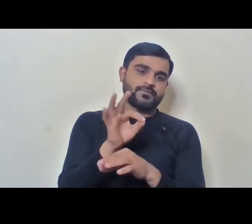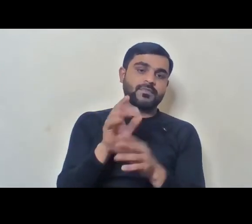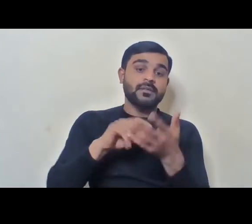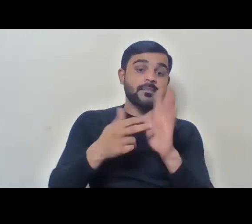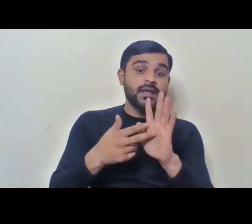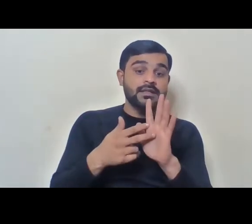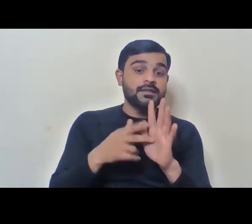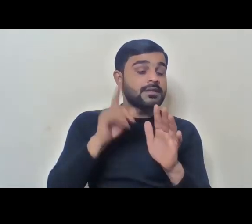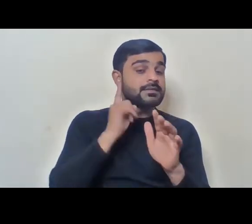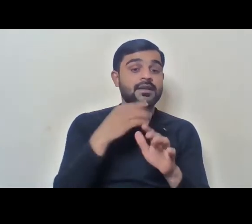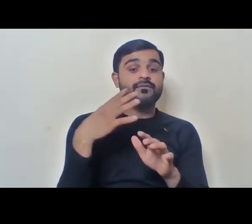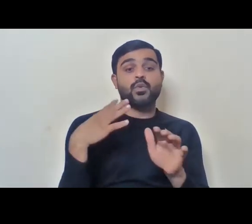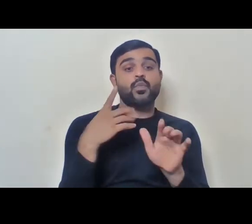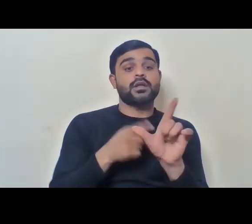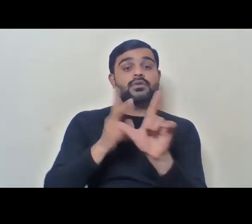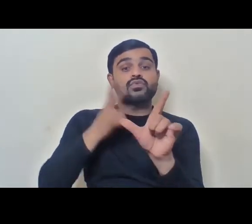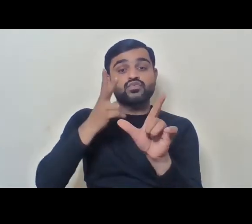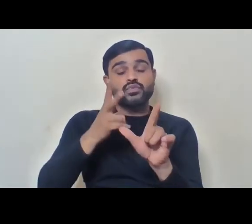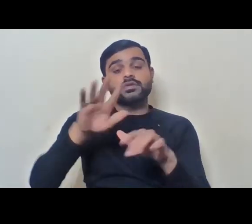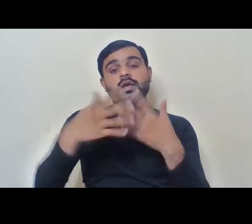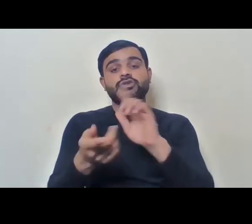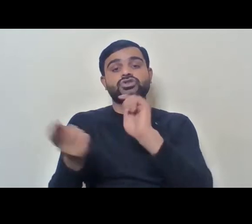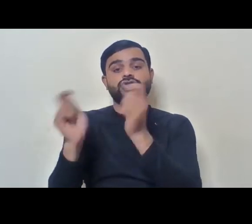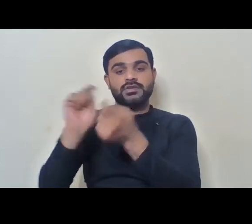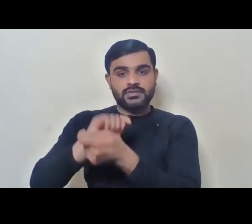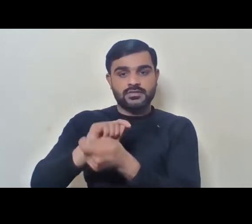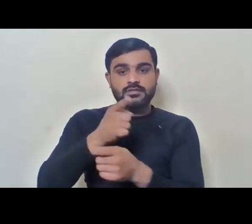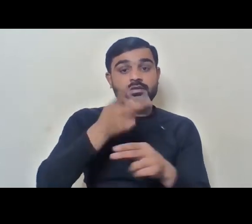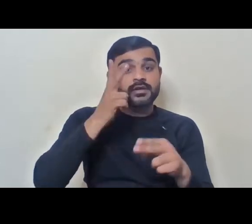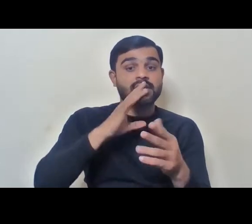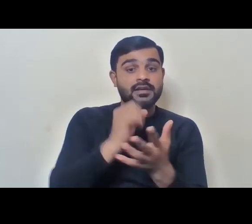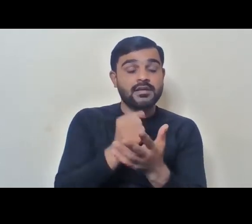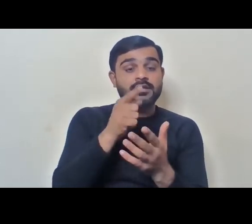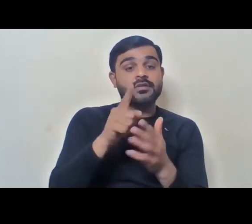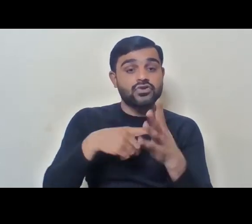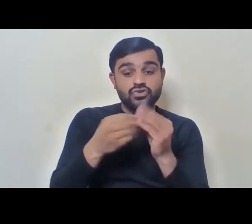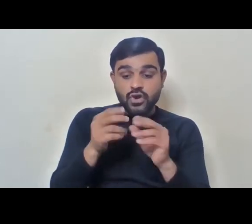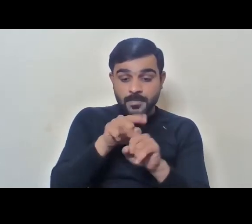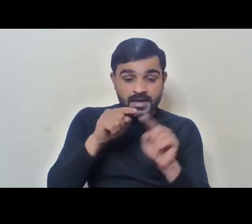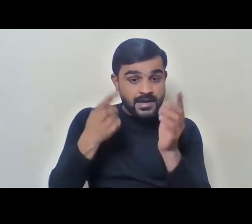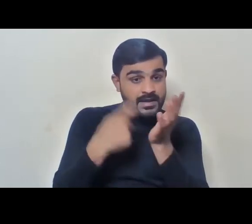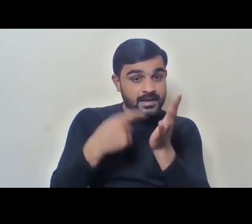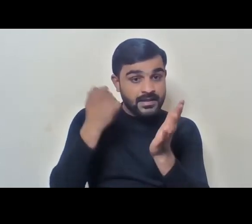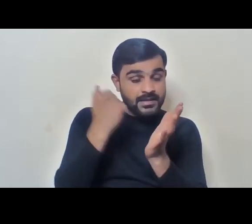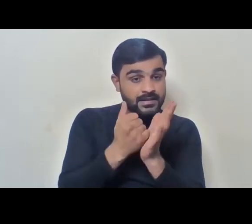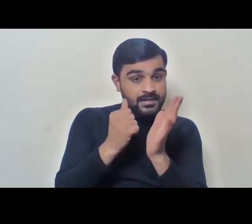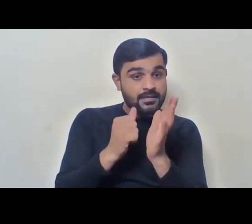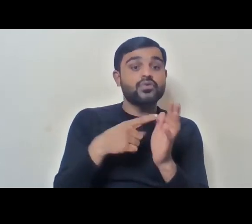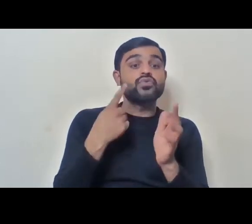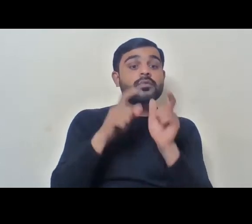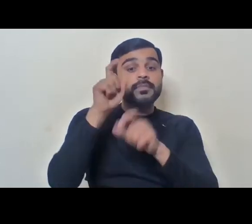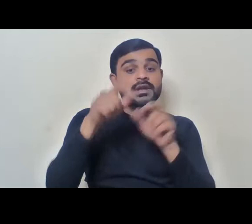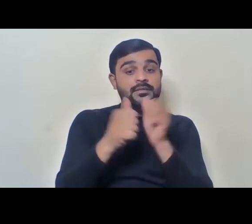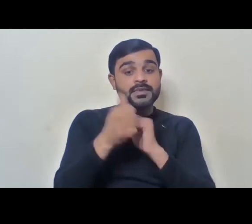you know, those that many measures are taken to ensure that the posts which are reserved for persons with disabilities and